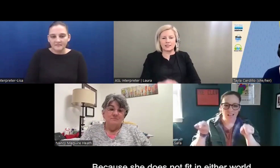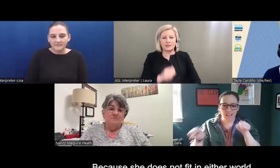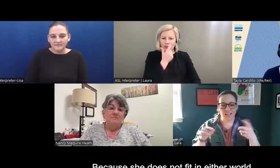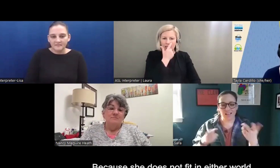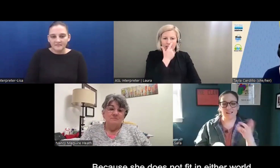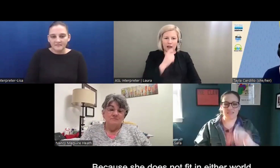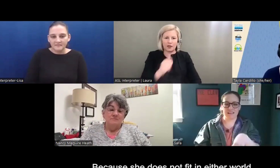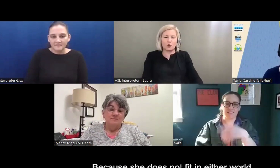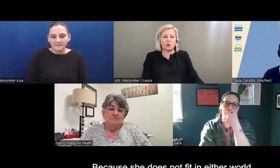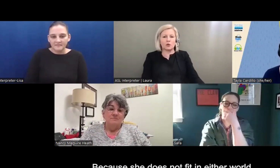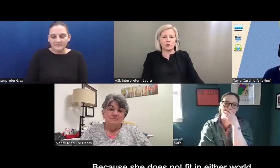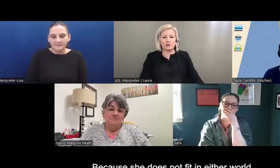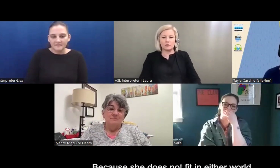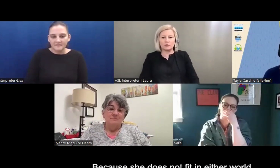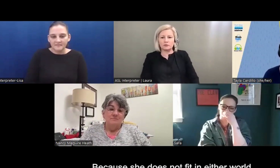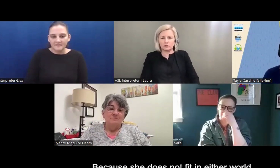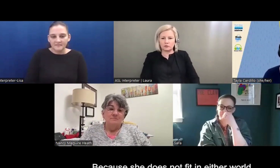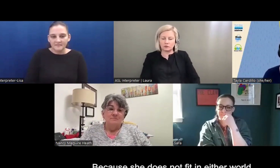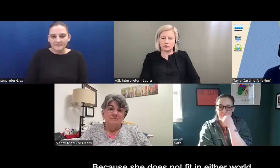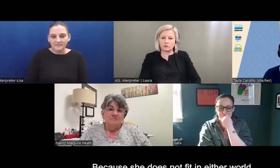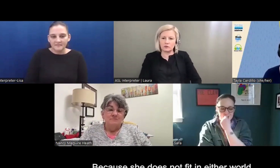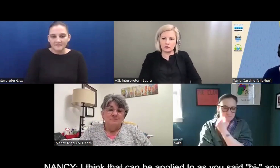she doesn't fit in either world.